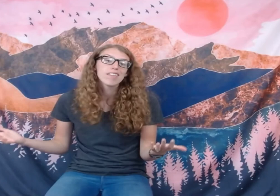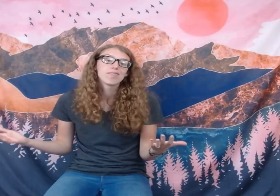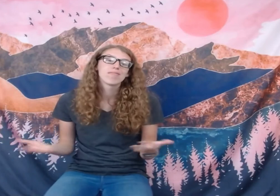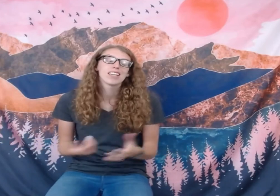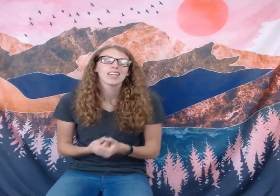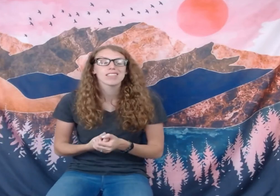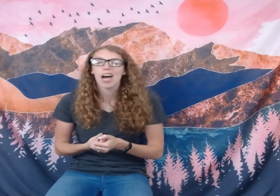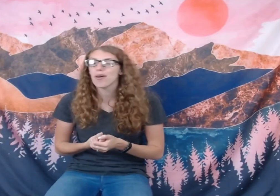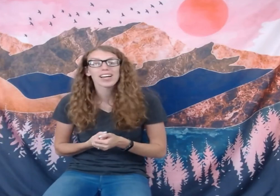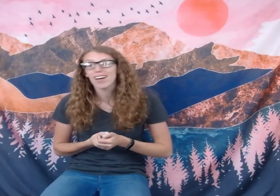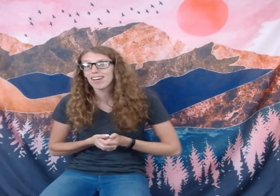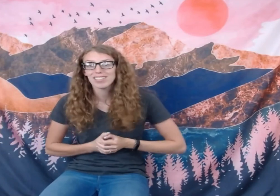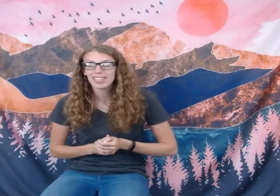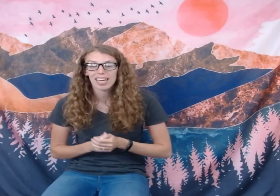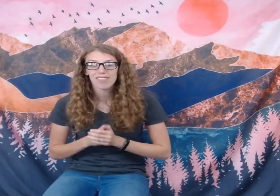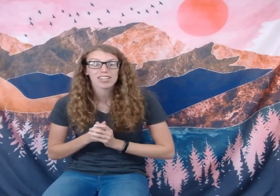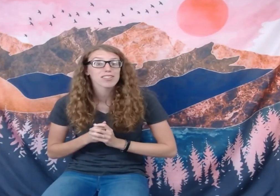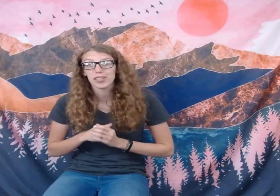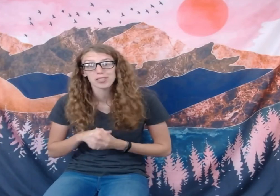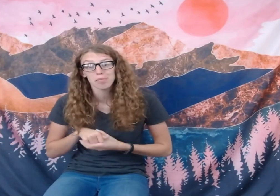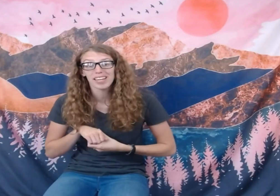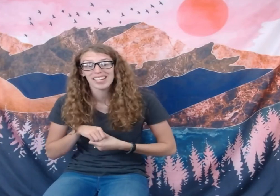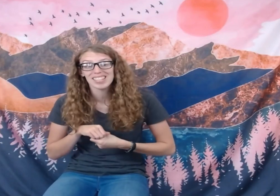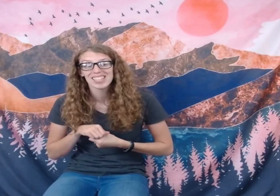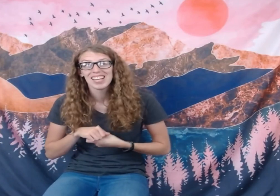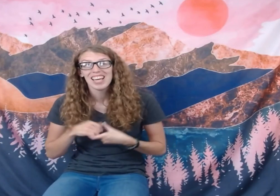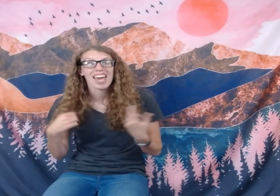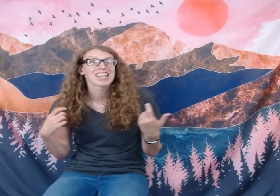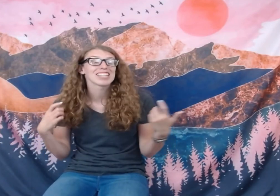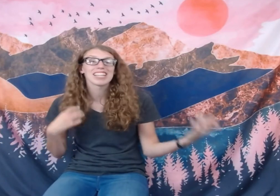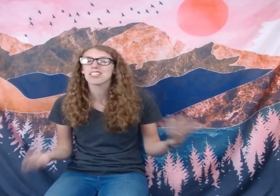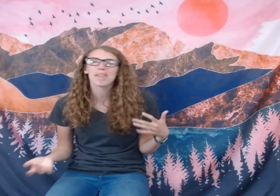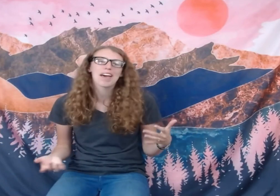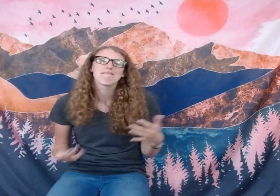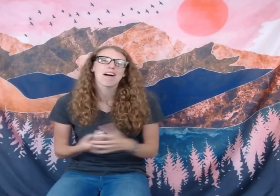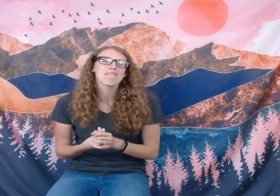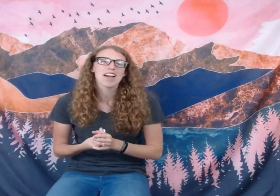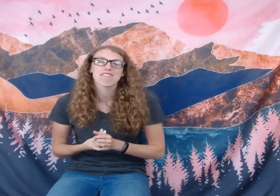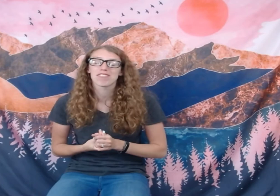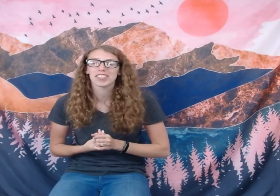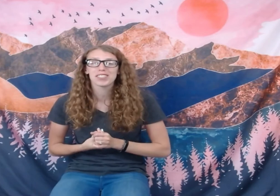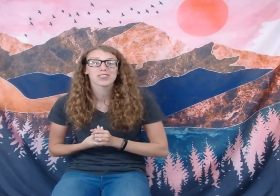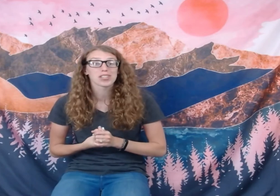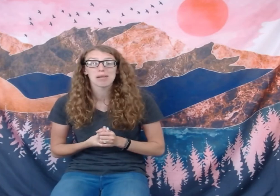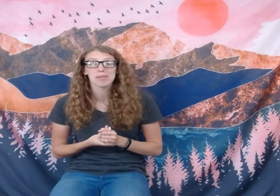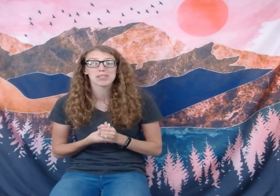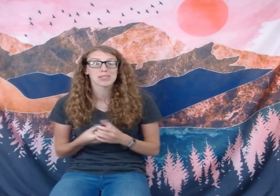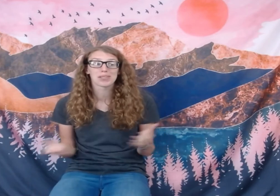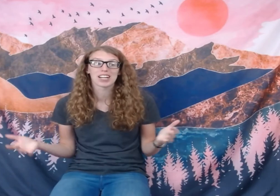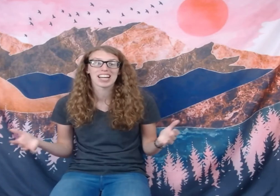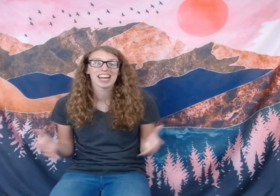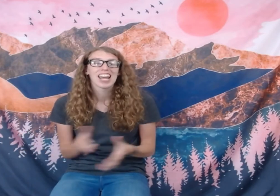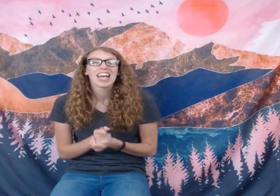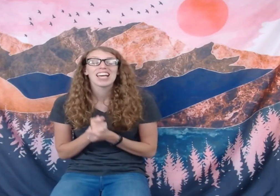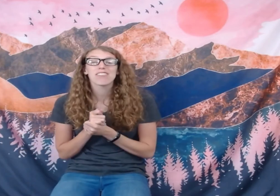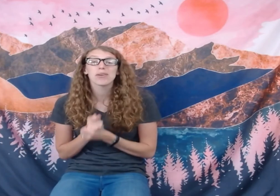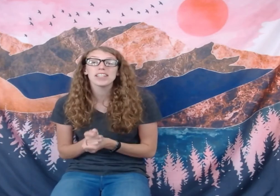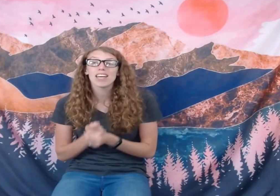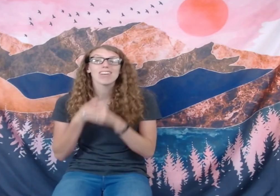is how I got into caving in the first place. And a little bit about my first trip story. If you guys have